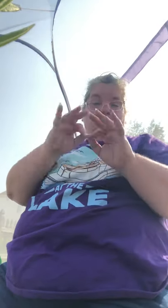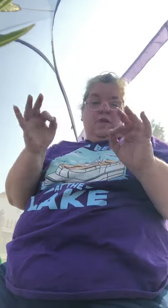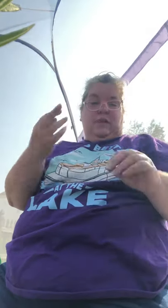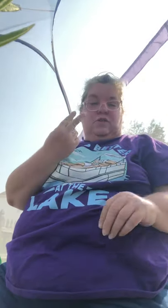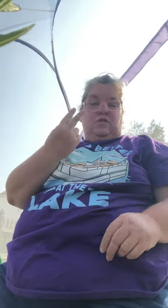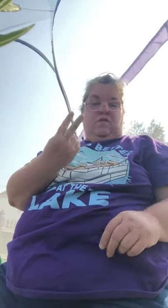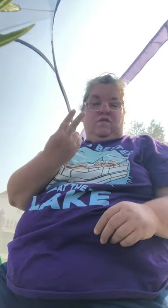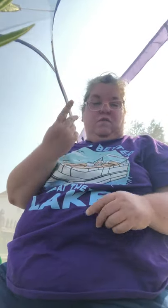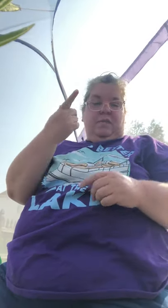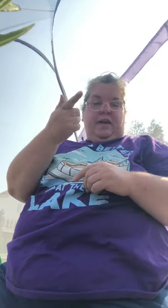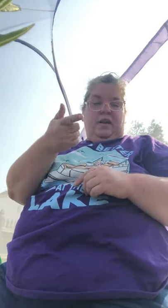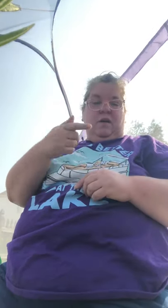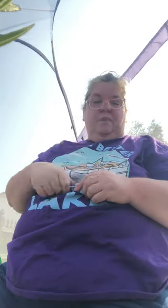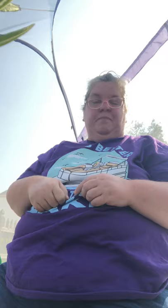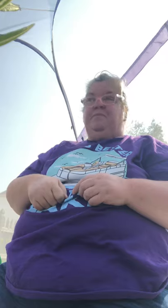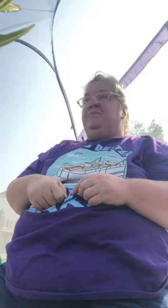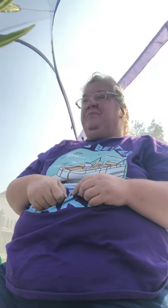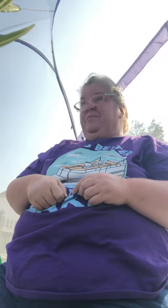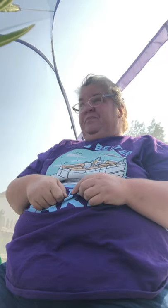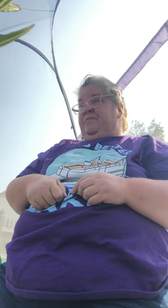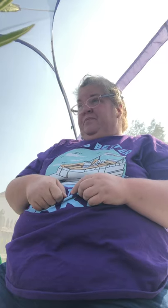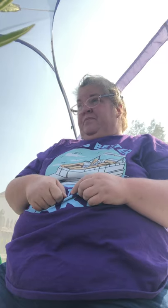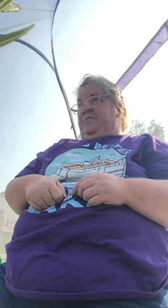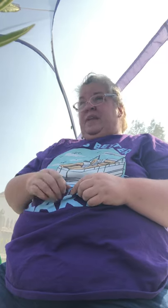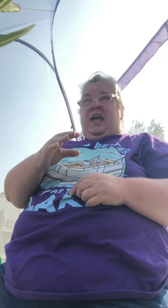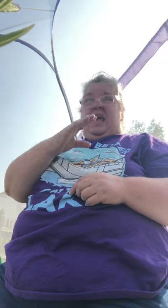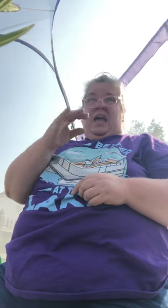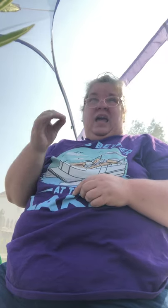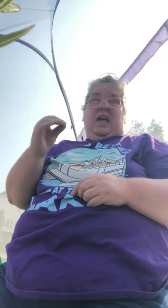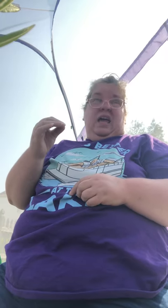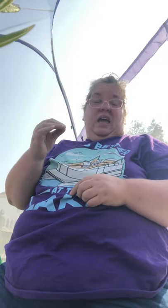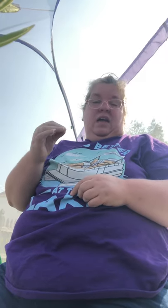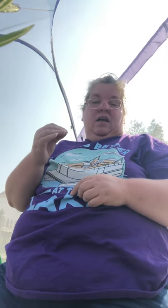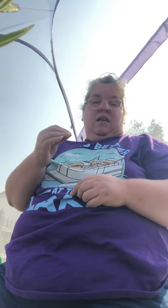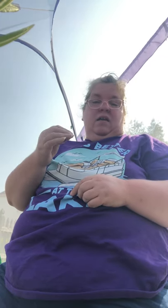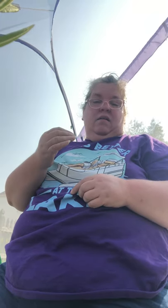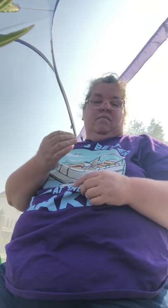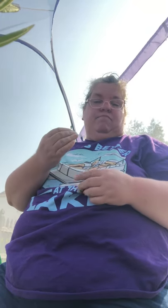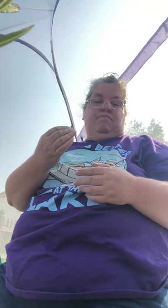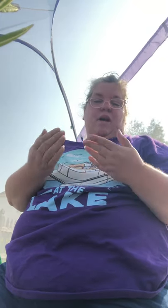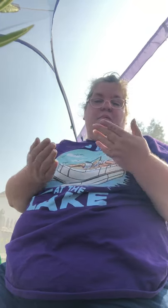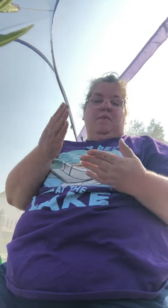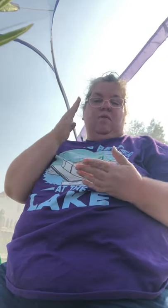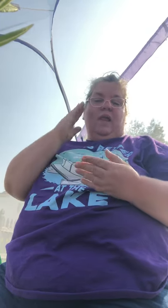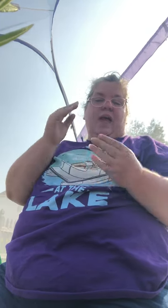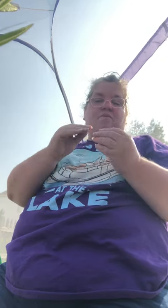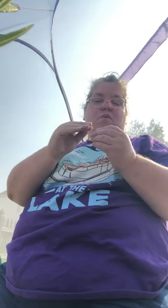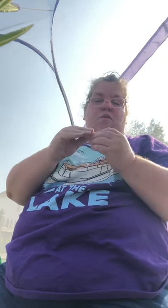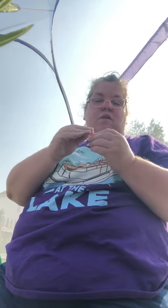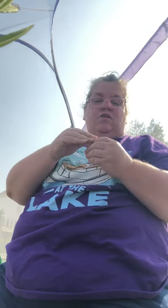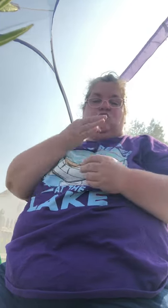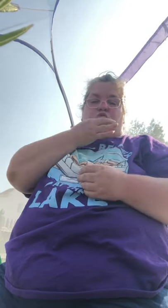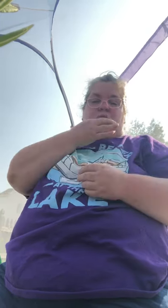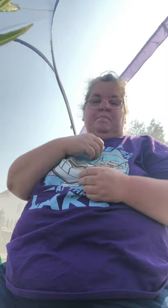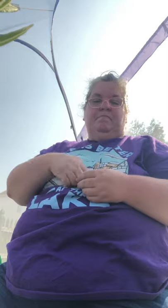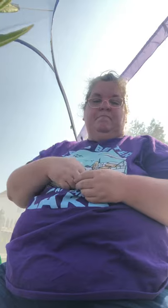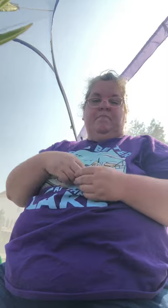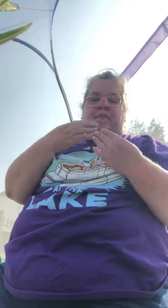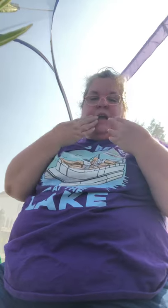release two of them later and probably will have more soon thanks